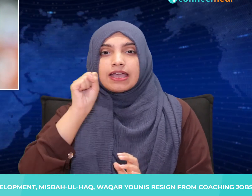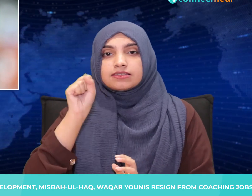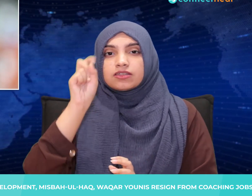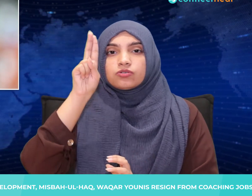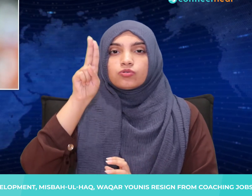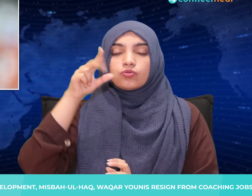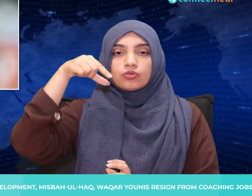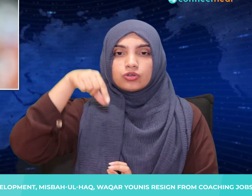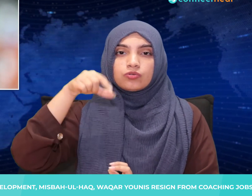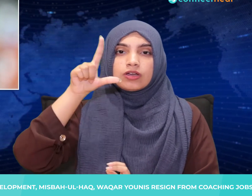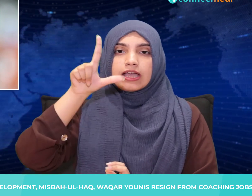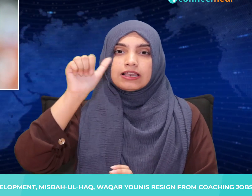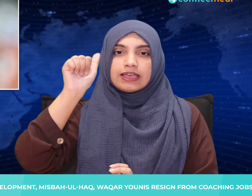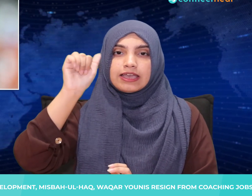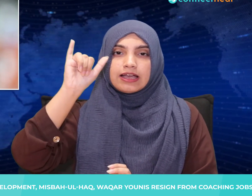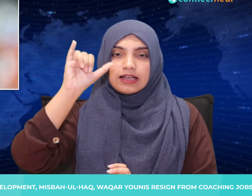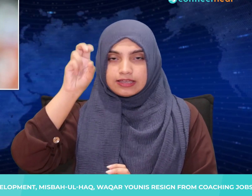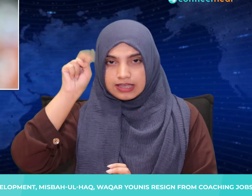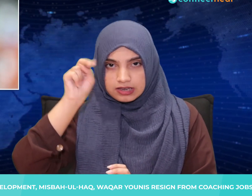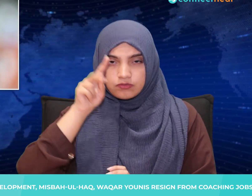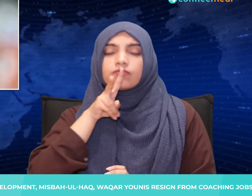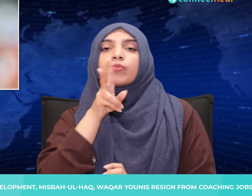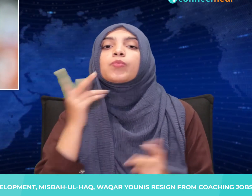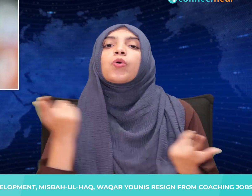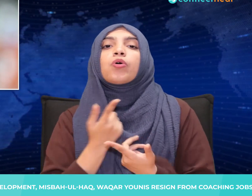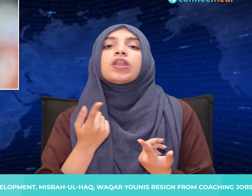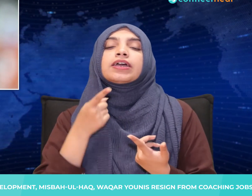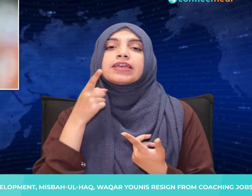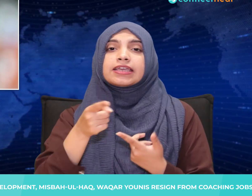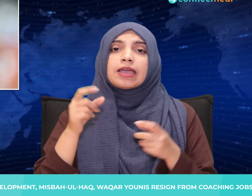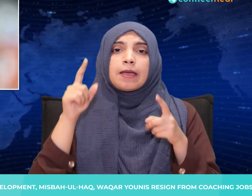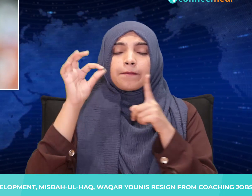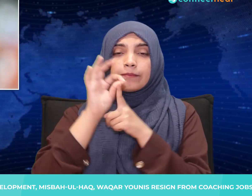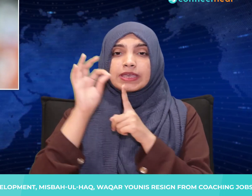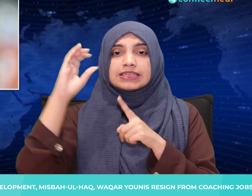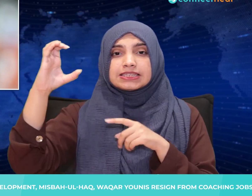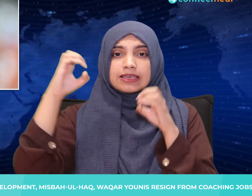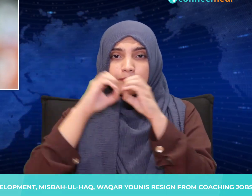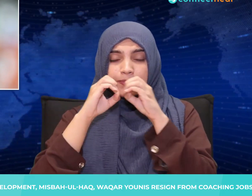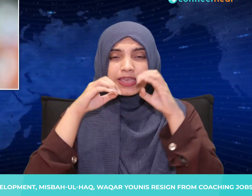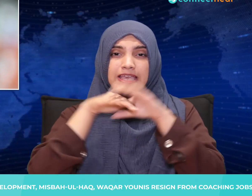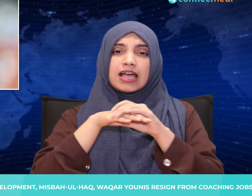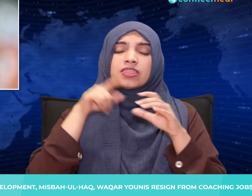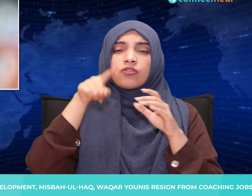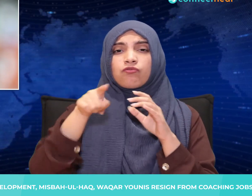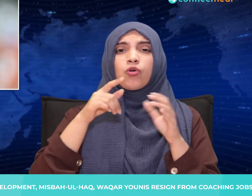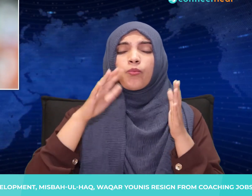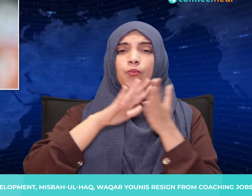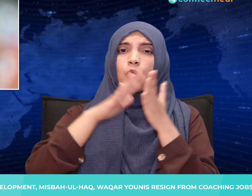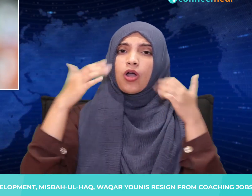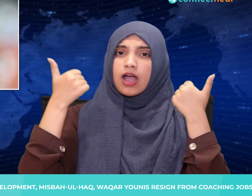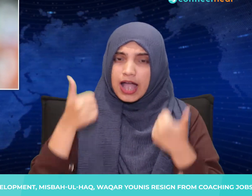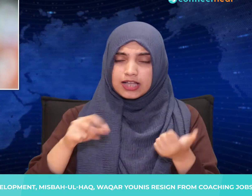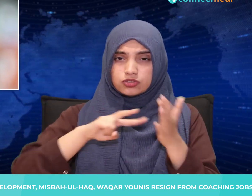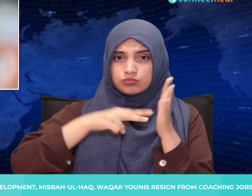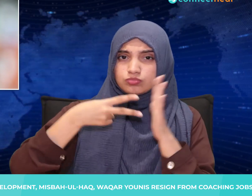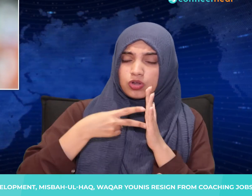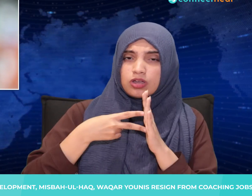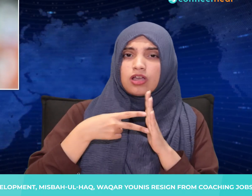A part of the coaching set up at PCB's High Performance Centre and former all